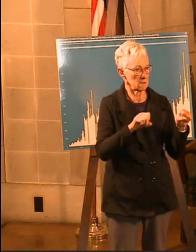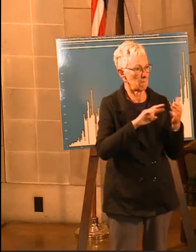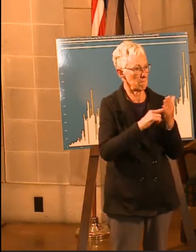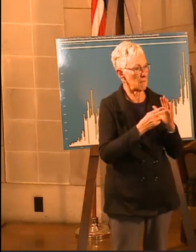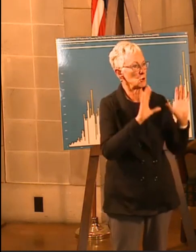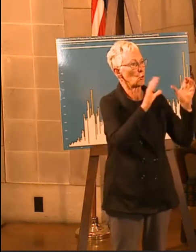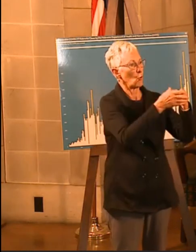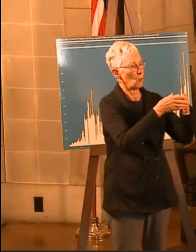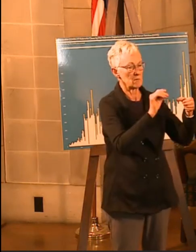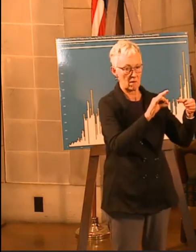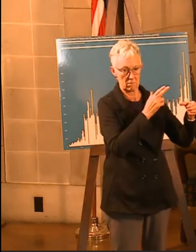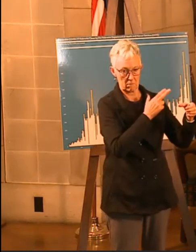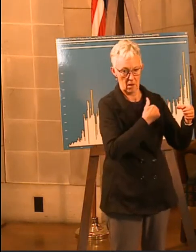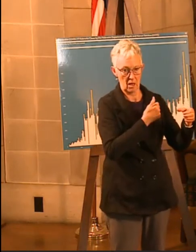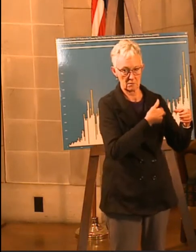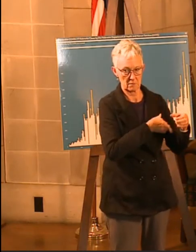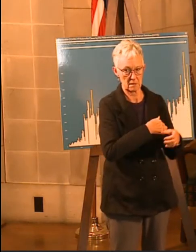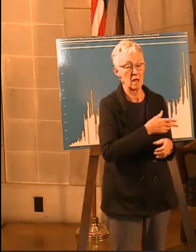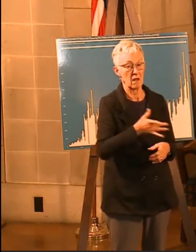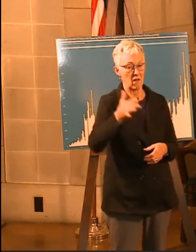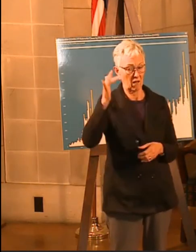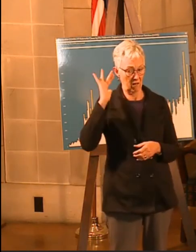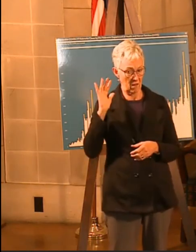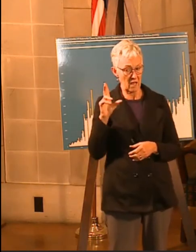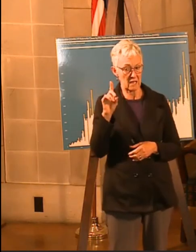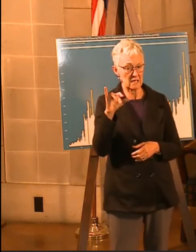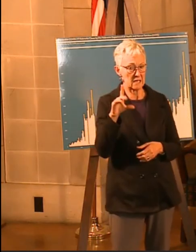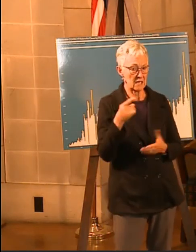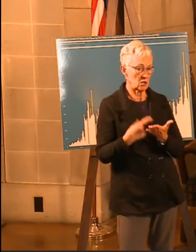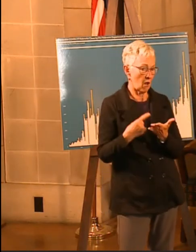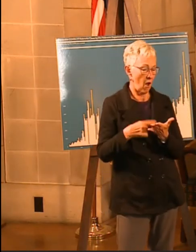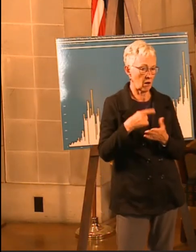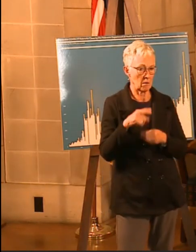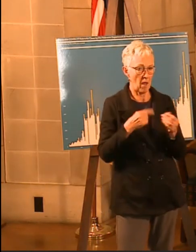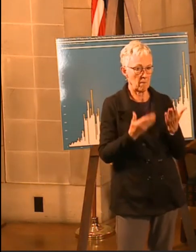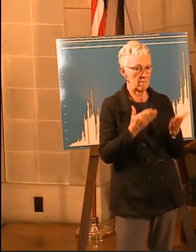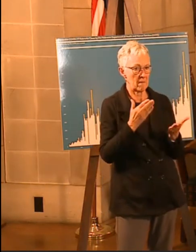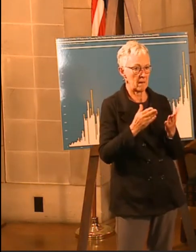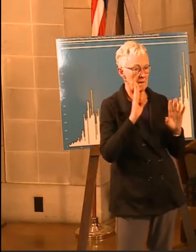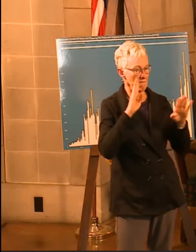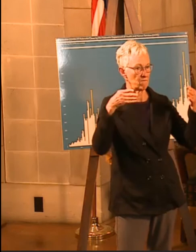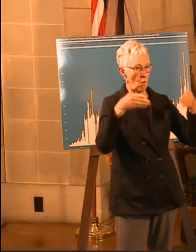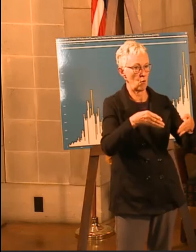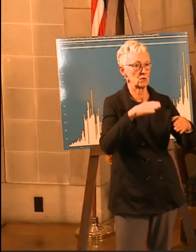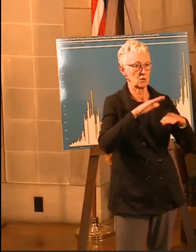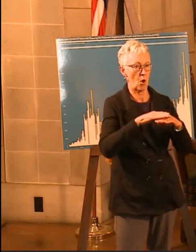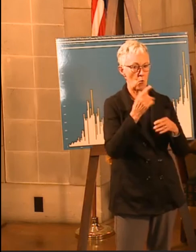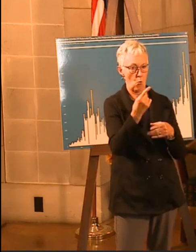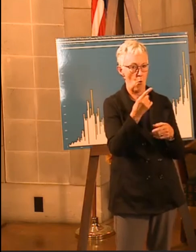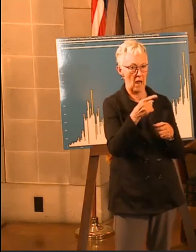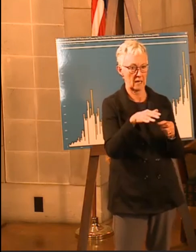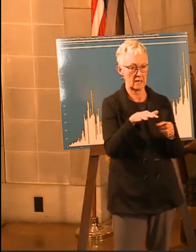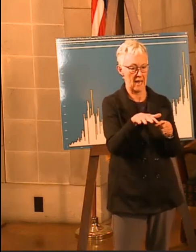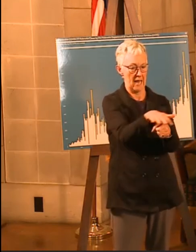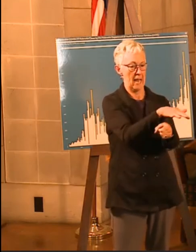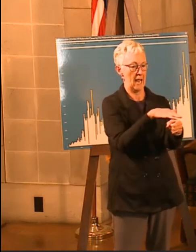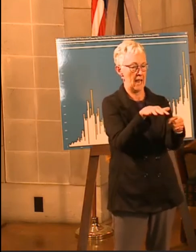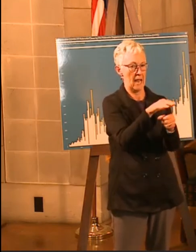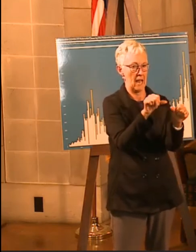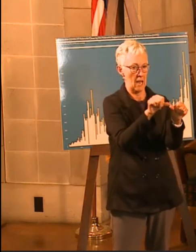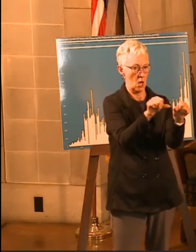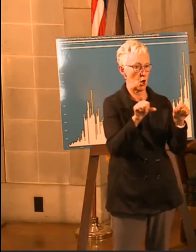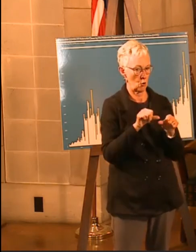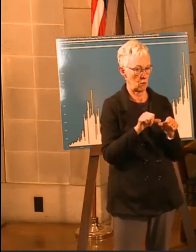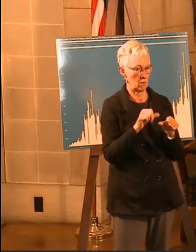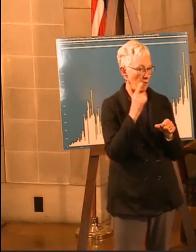doing it by area. Say, like, the Metropolitan Omaha area or the Douglas County area. And, you know, that's